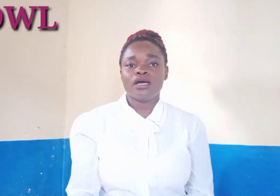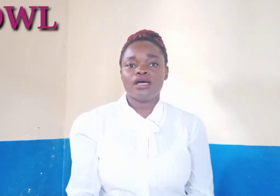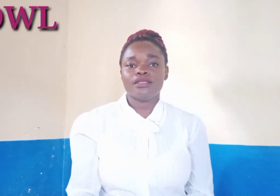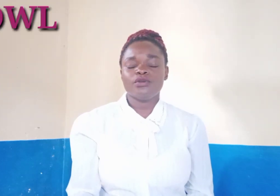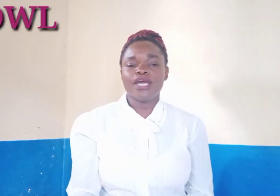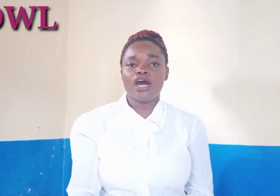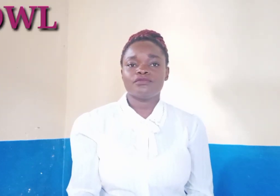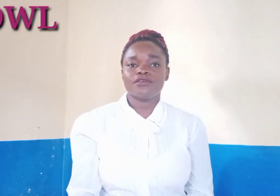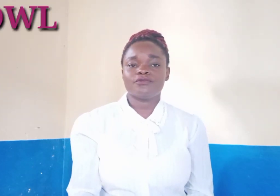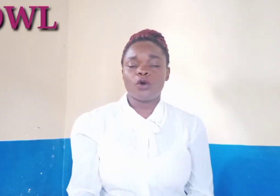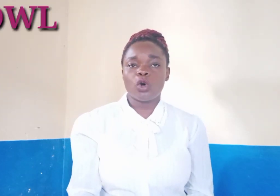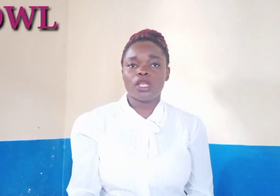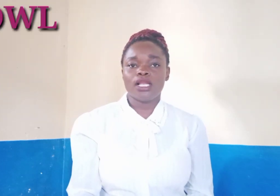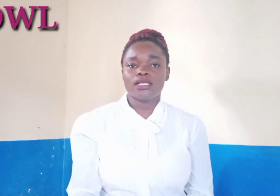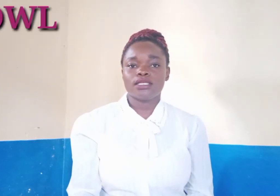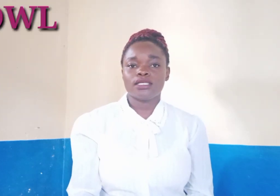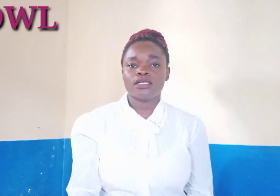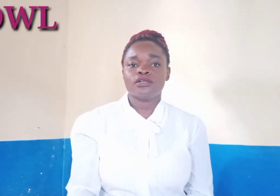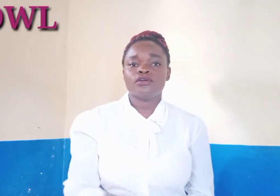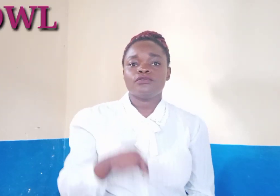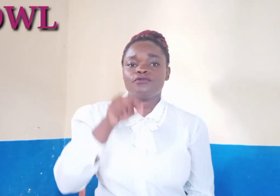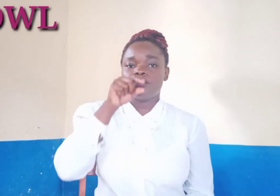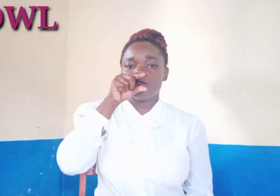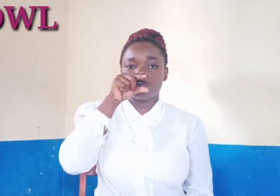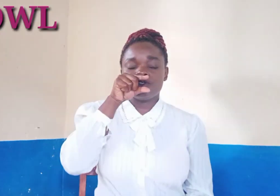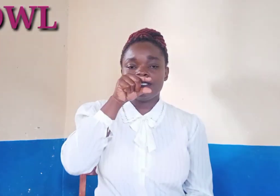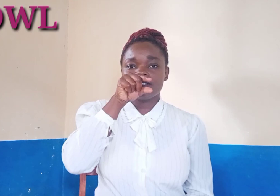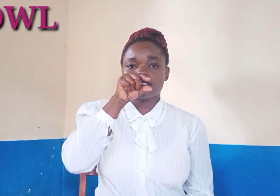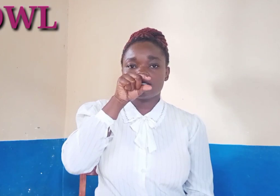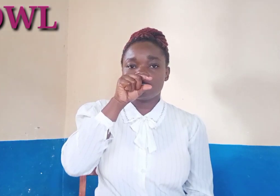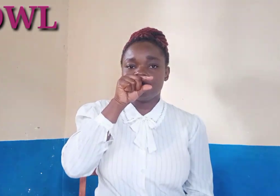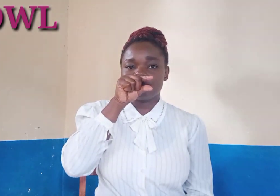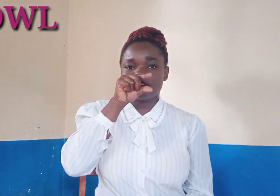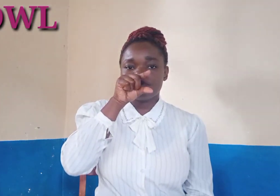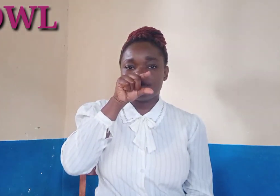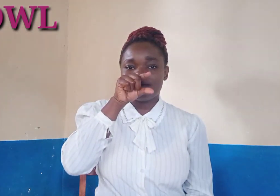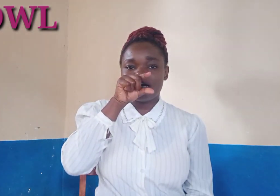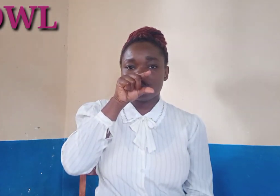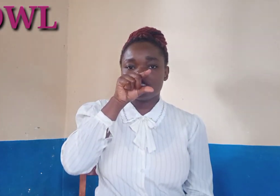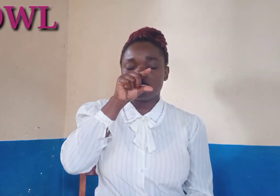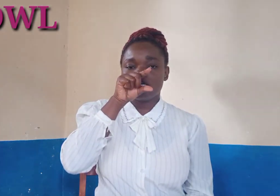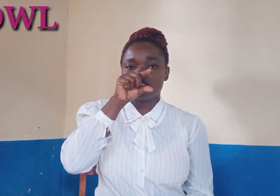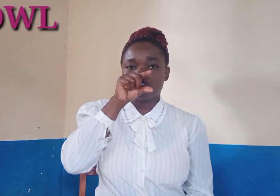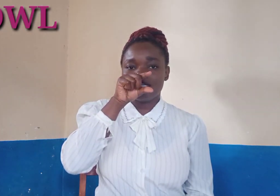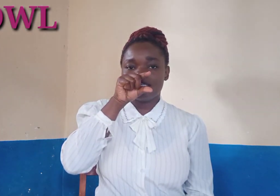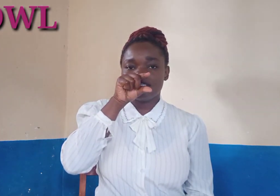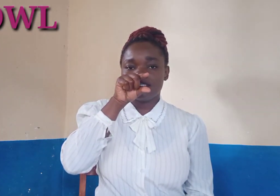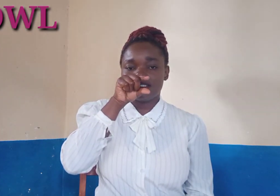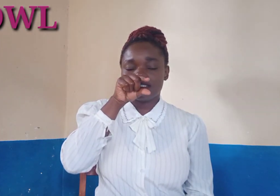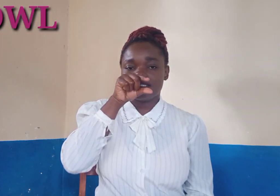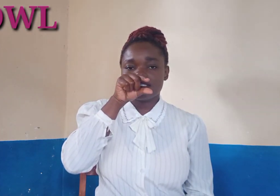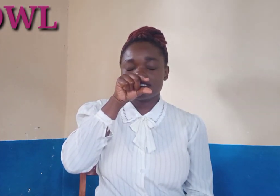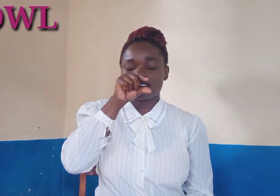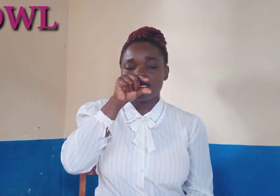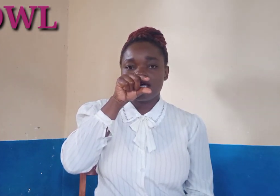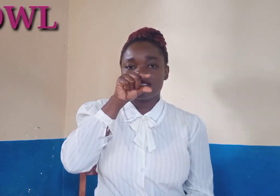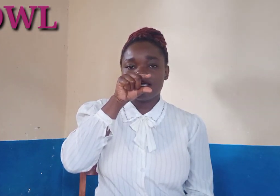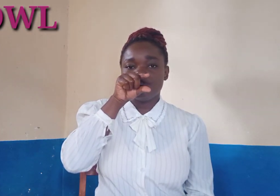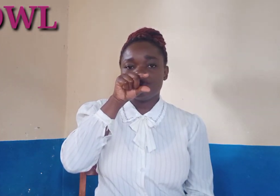then you have the fall fall you do it in front of your mouth like like this like you